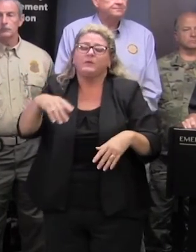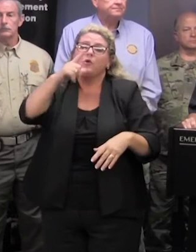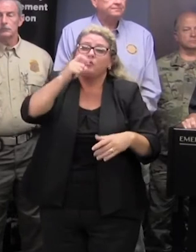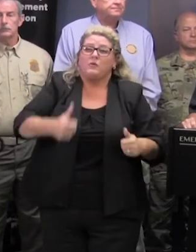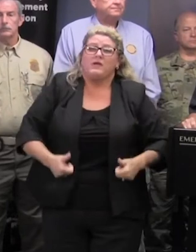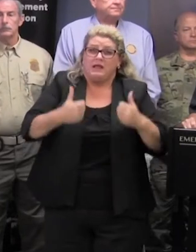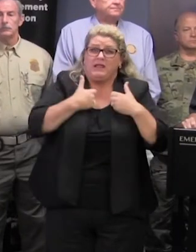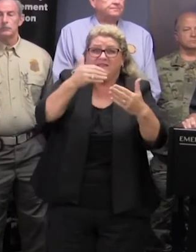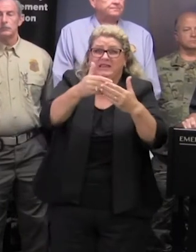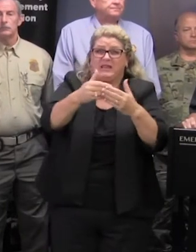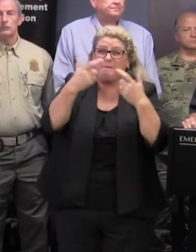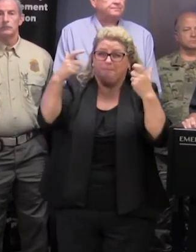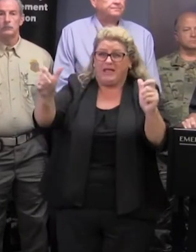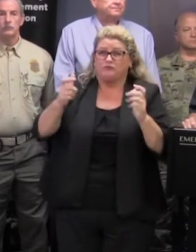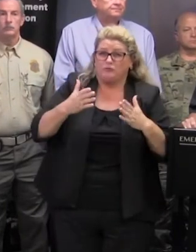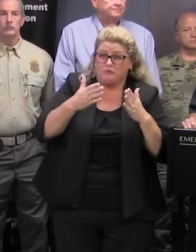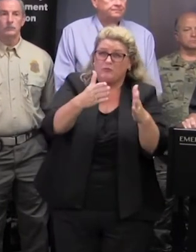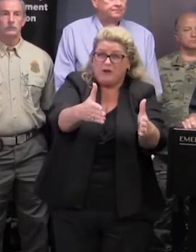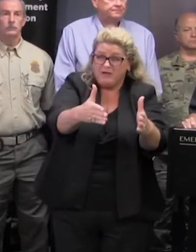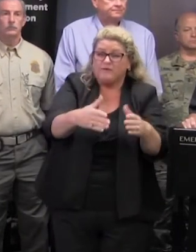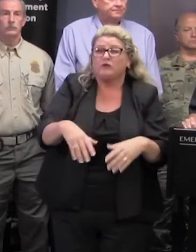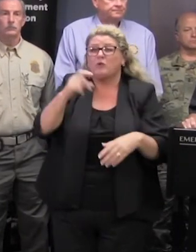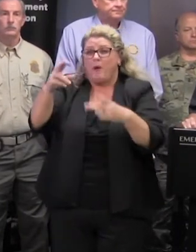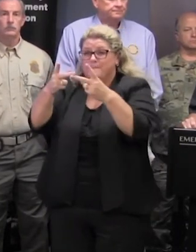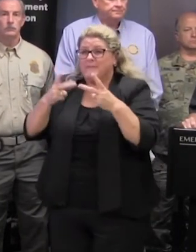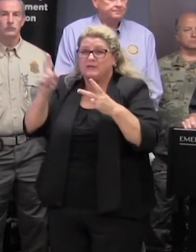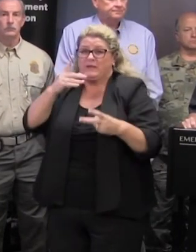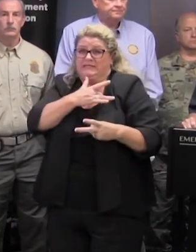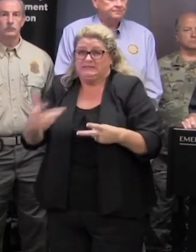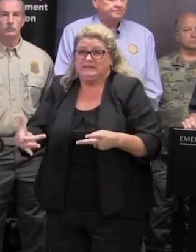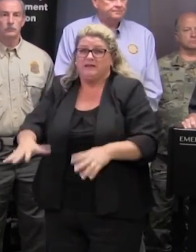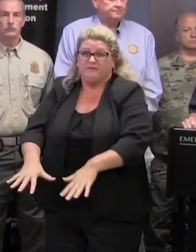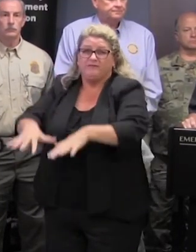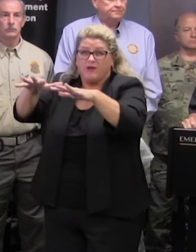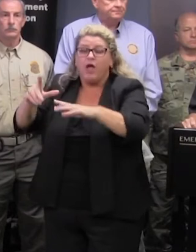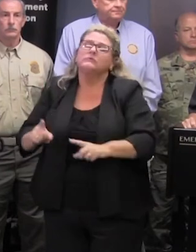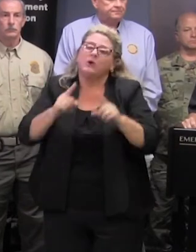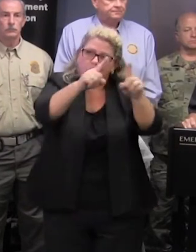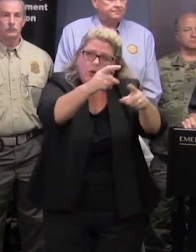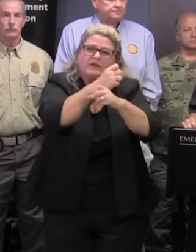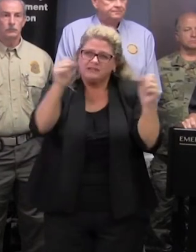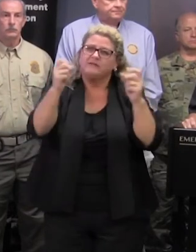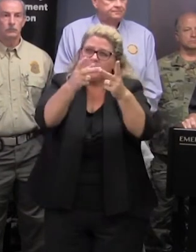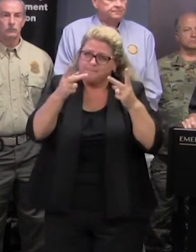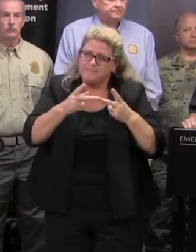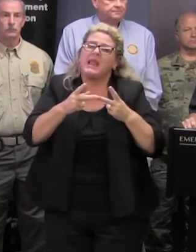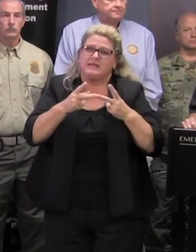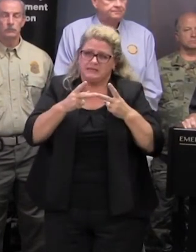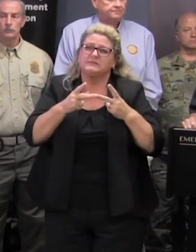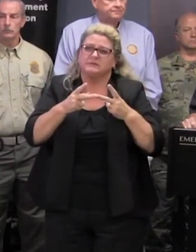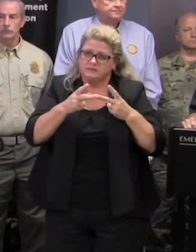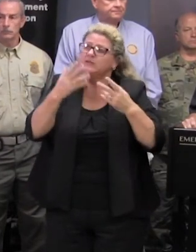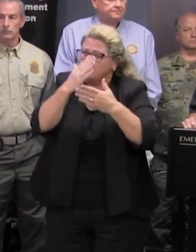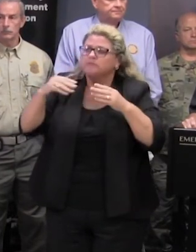along major rivers that we've already discussed and low-lying areas are relocating to uh to safer areas and that's ongoing right now but we